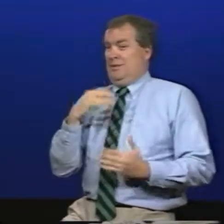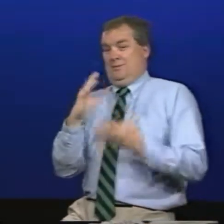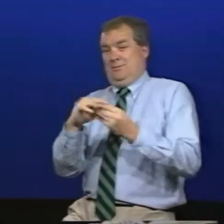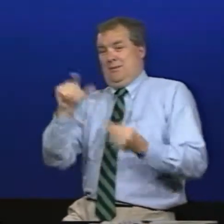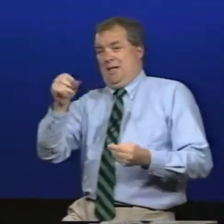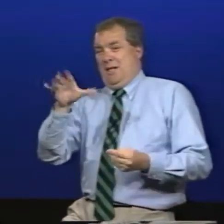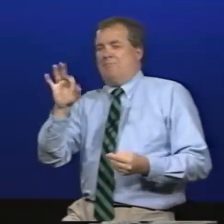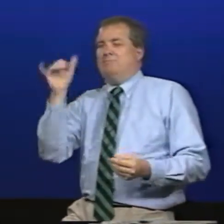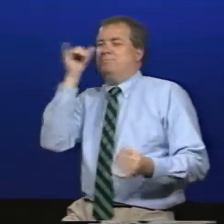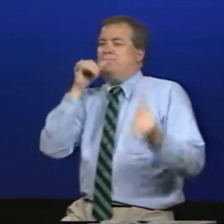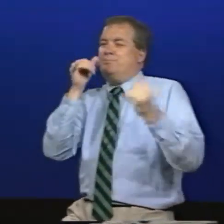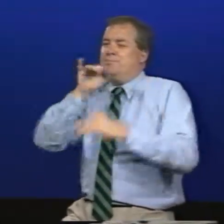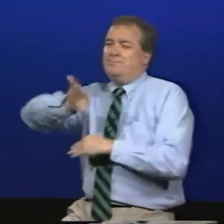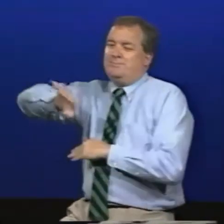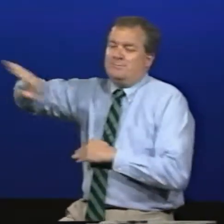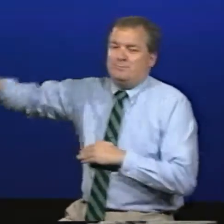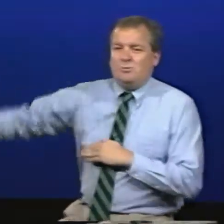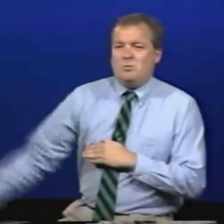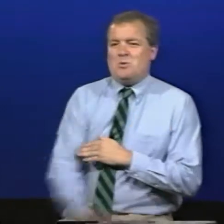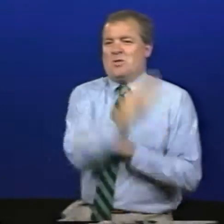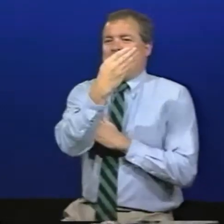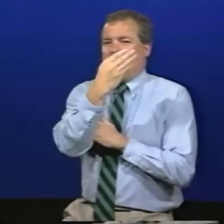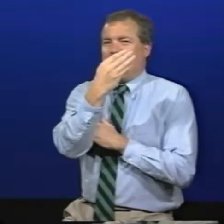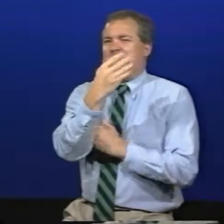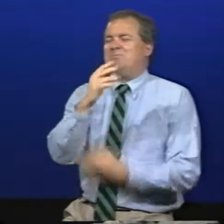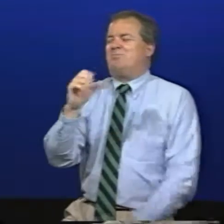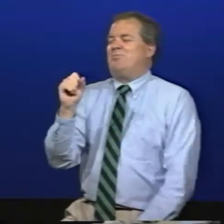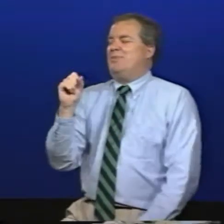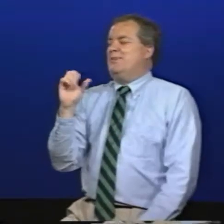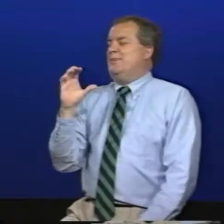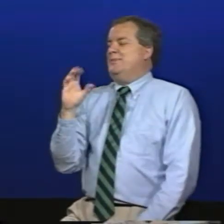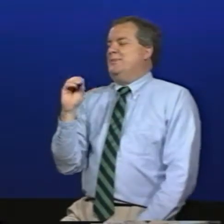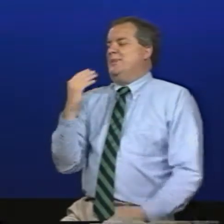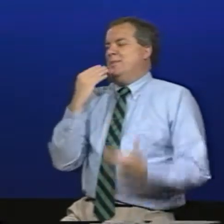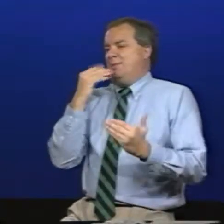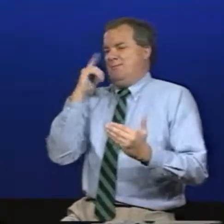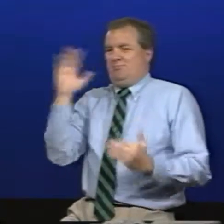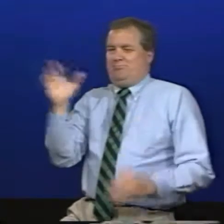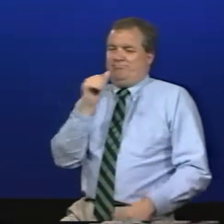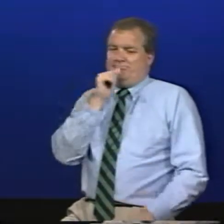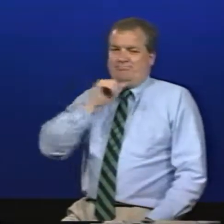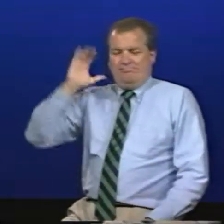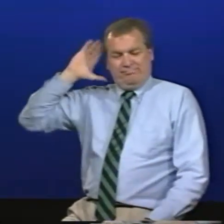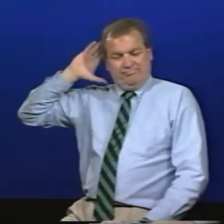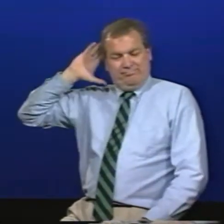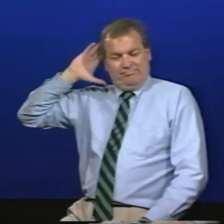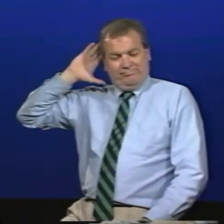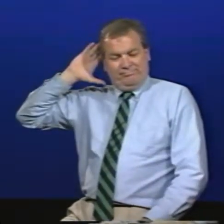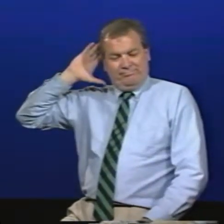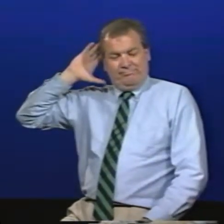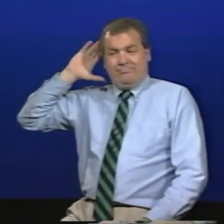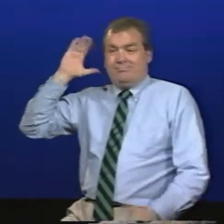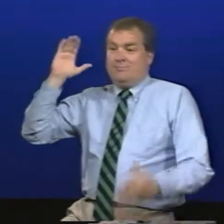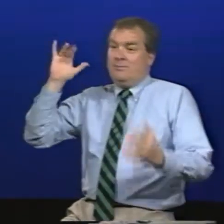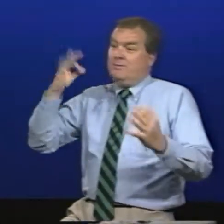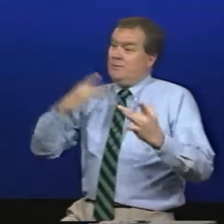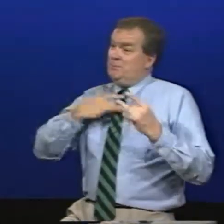many people tell me that they can go for 10 minutes but with golf they can do that all night so I thank you for your patience and your attention